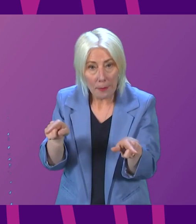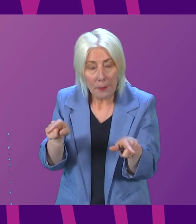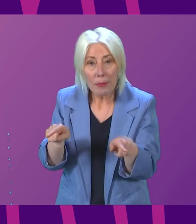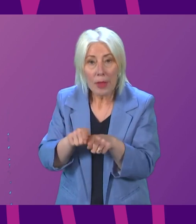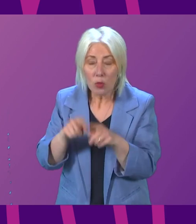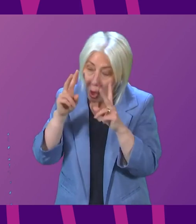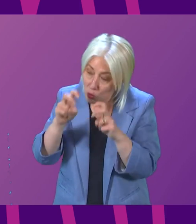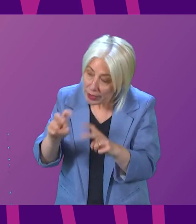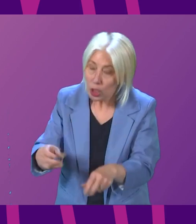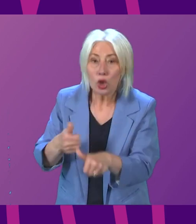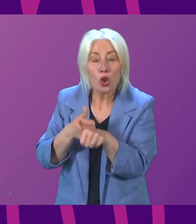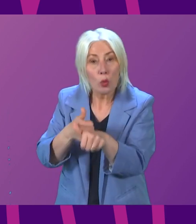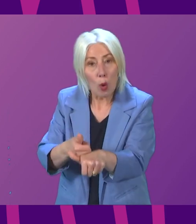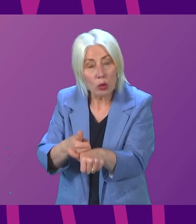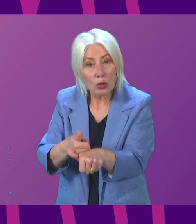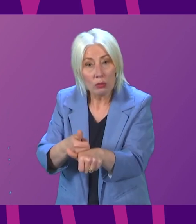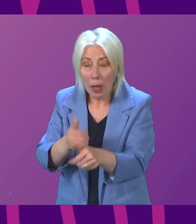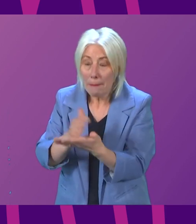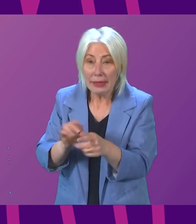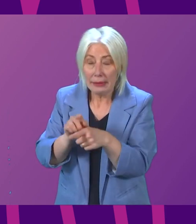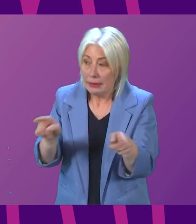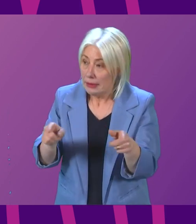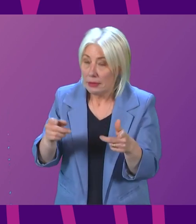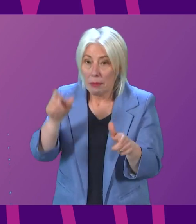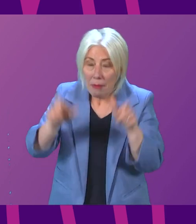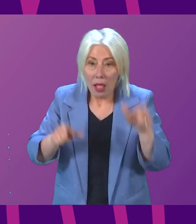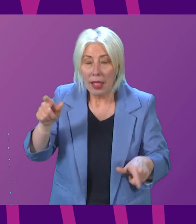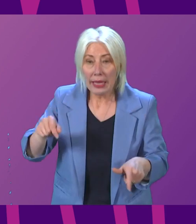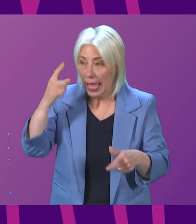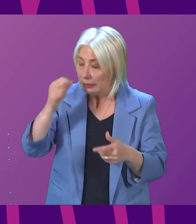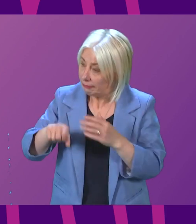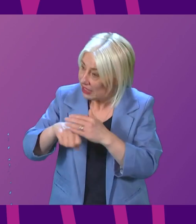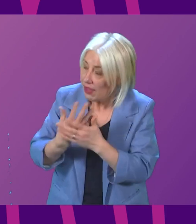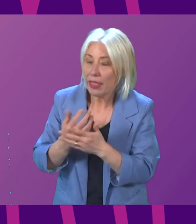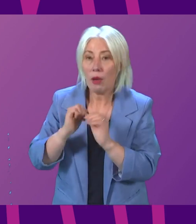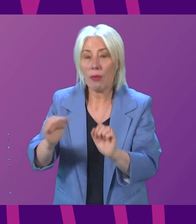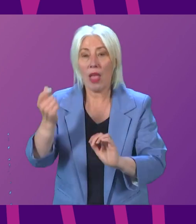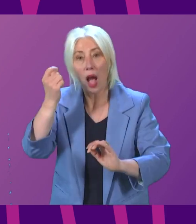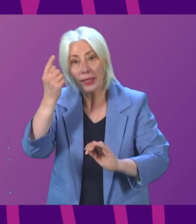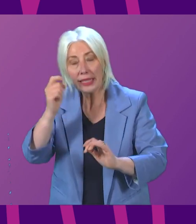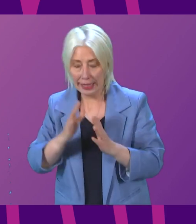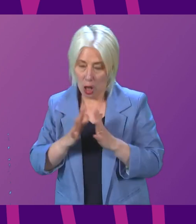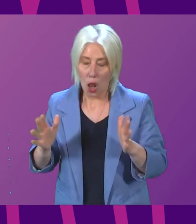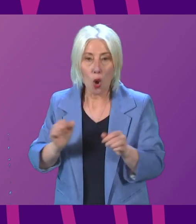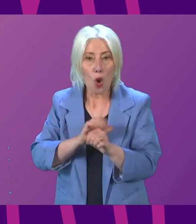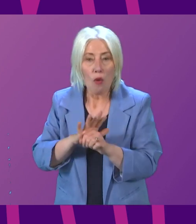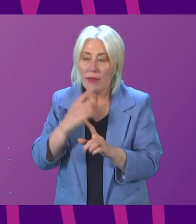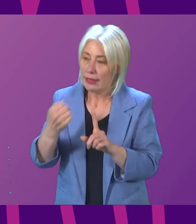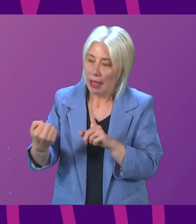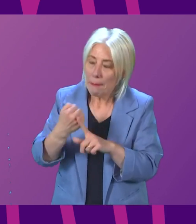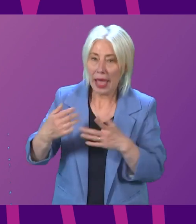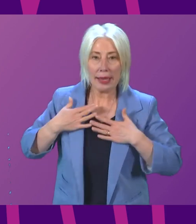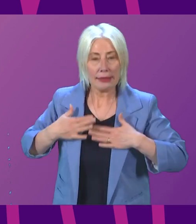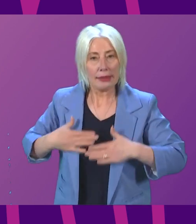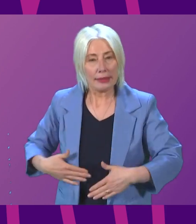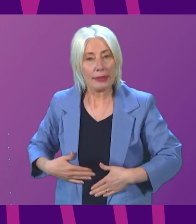research support to enable clinicians and others to continue to develop their understanding of long Covid and the impact that it has.